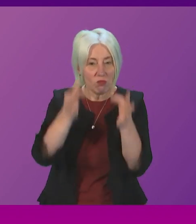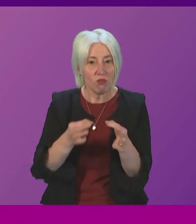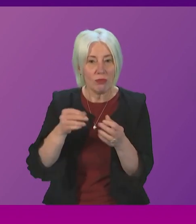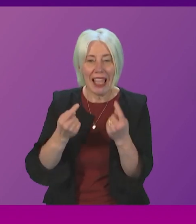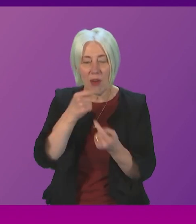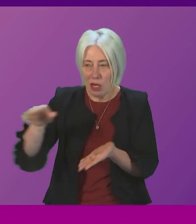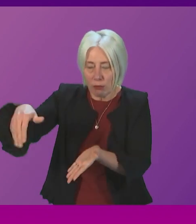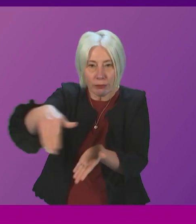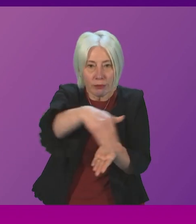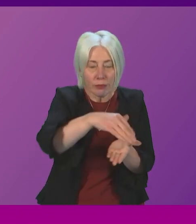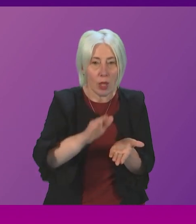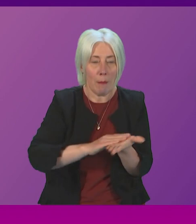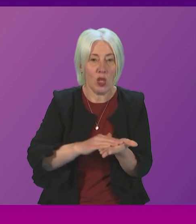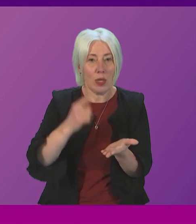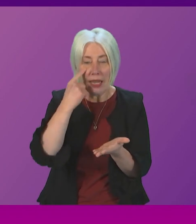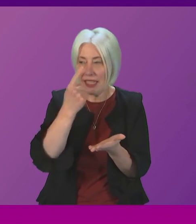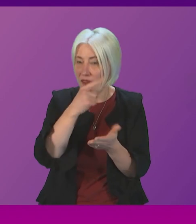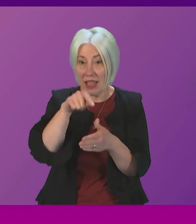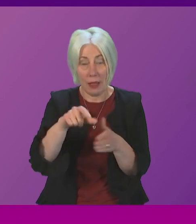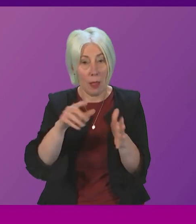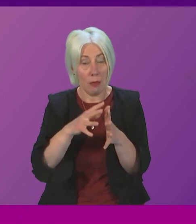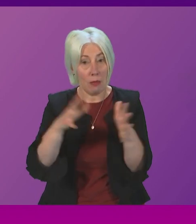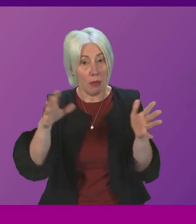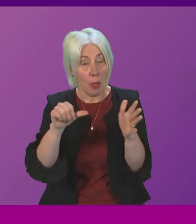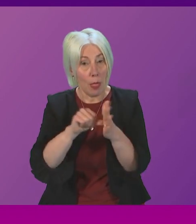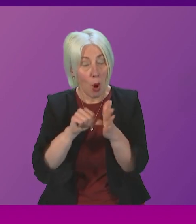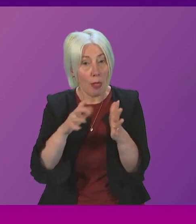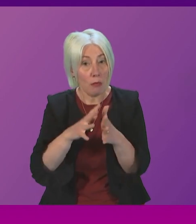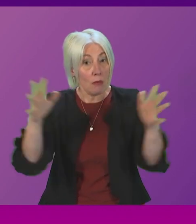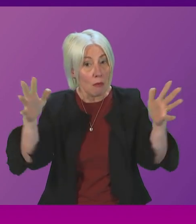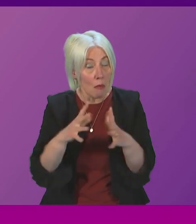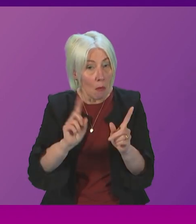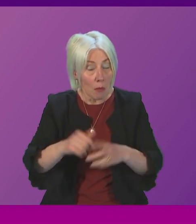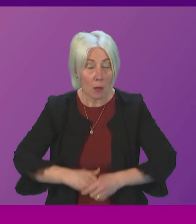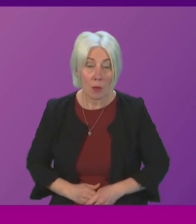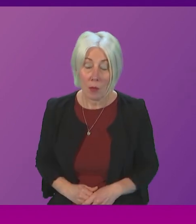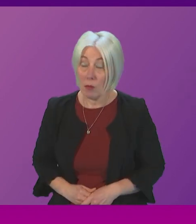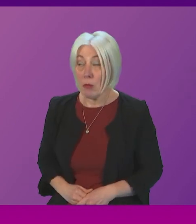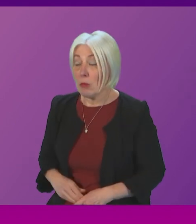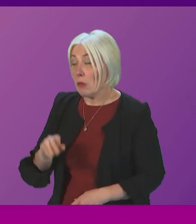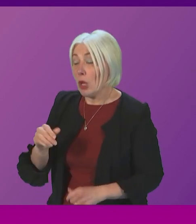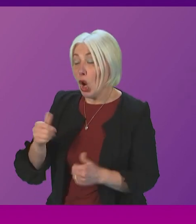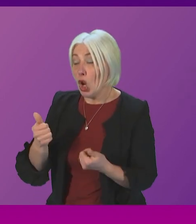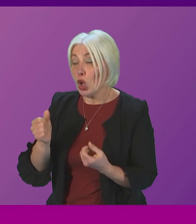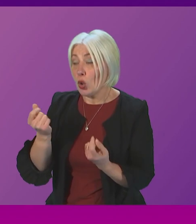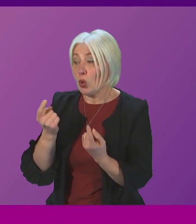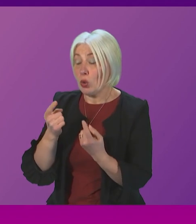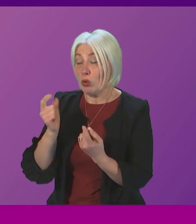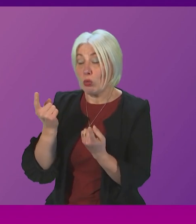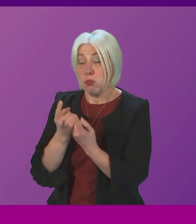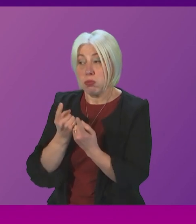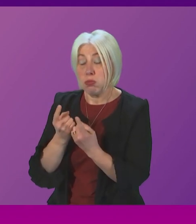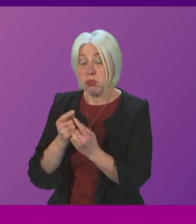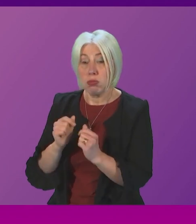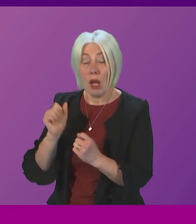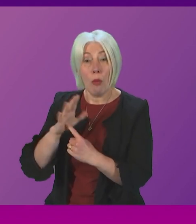collected to identify the scale of this problem? First Minister Pam Gossel raises a very important matter indeed I